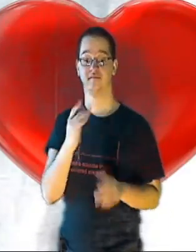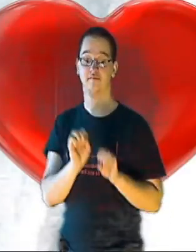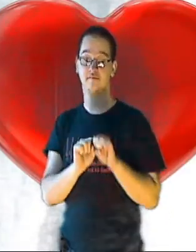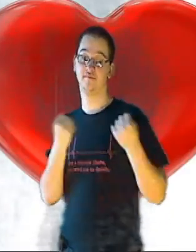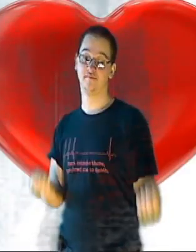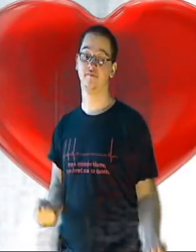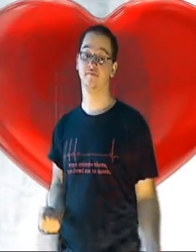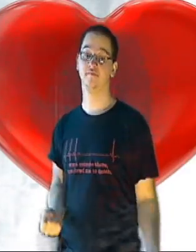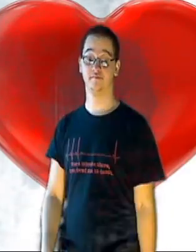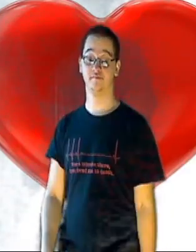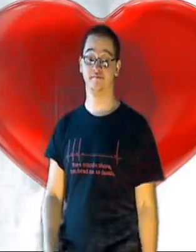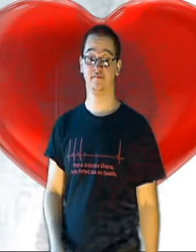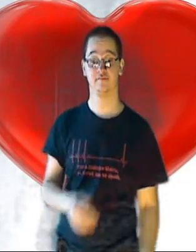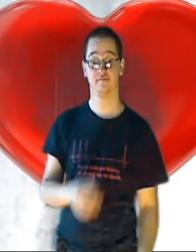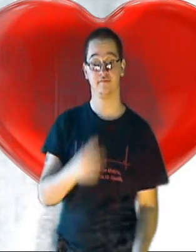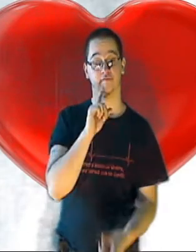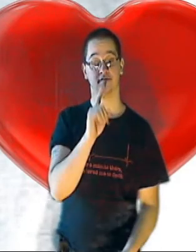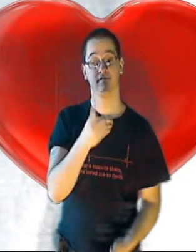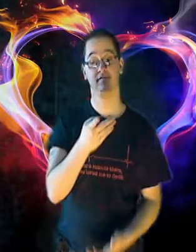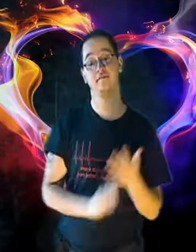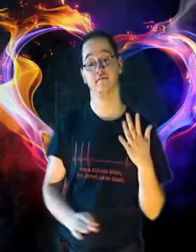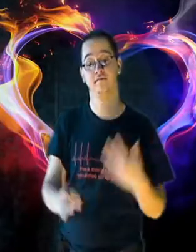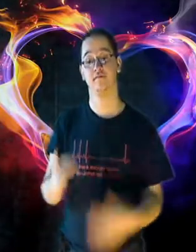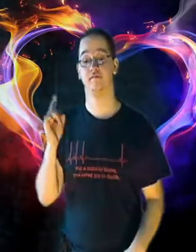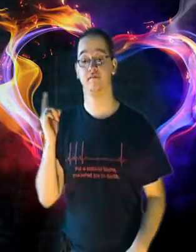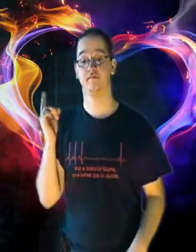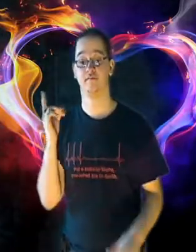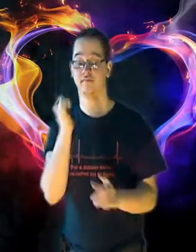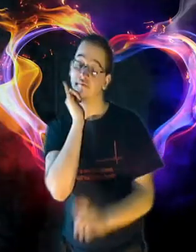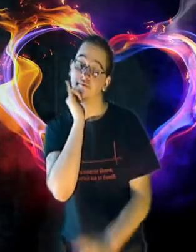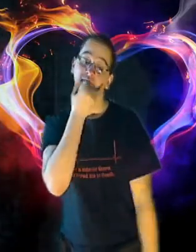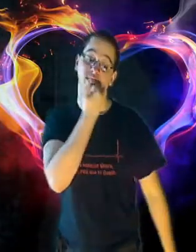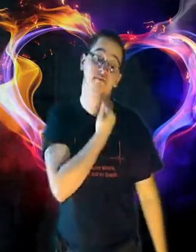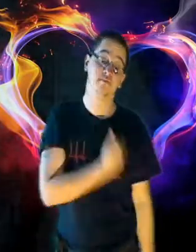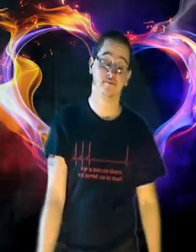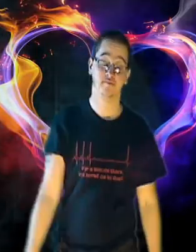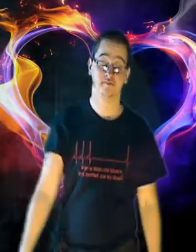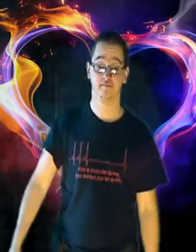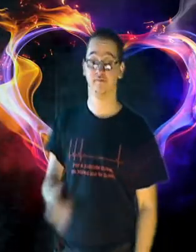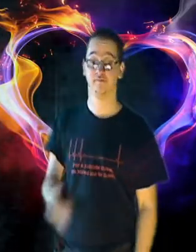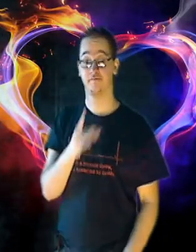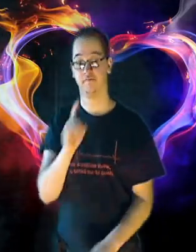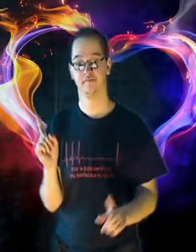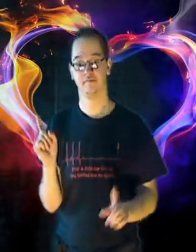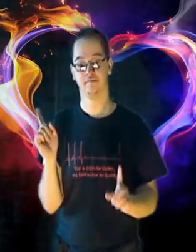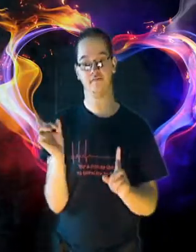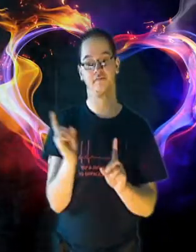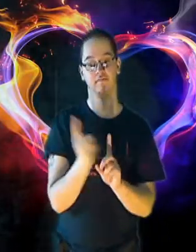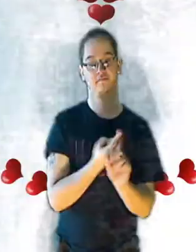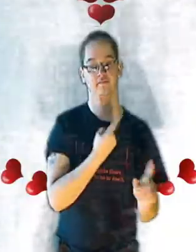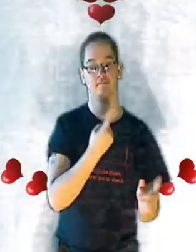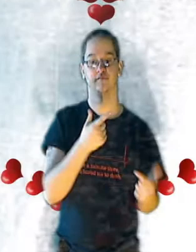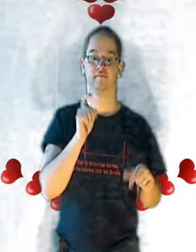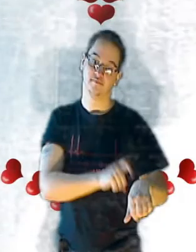heartbreak If you're gonna be somebody's mistake If you're gonna be somebody's first time